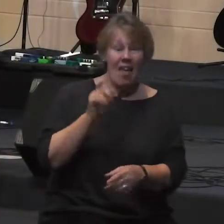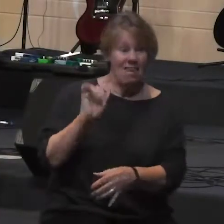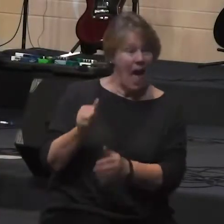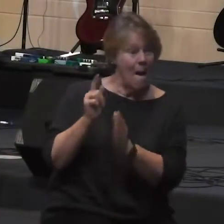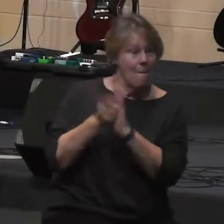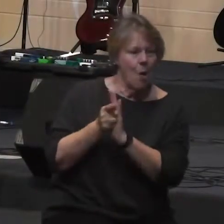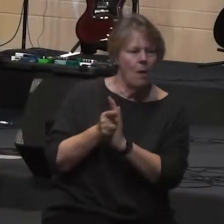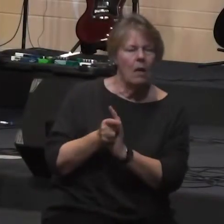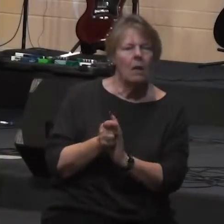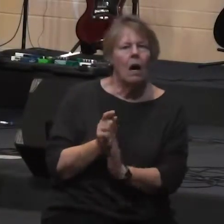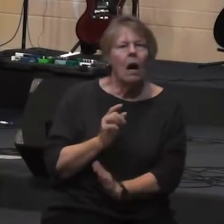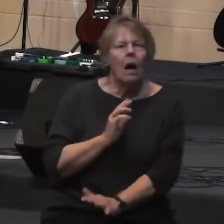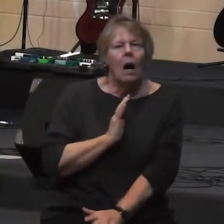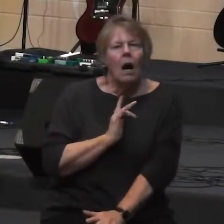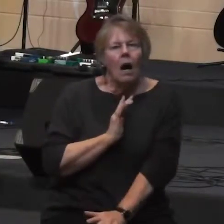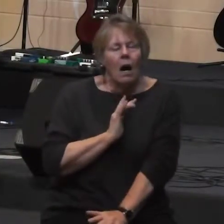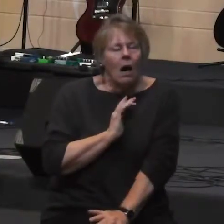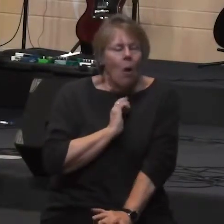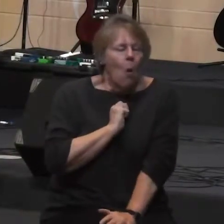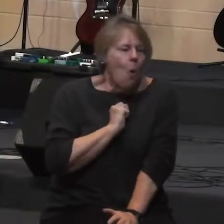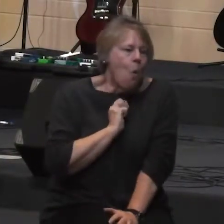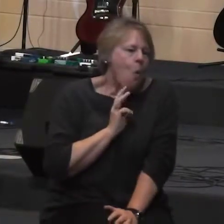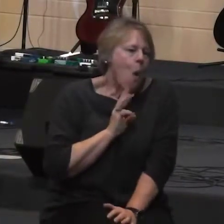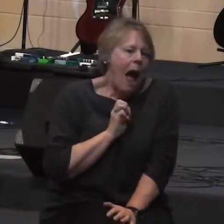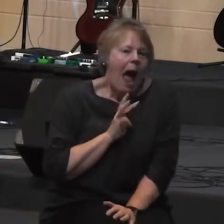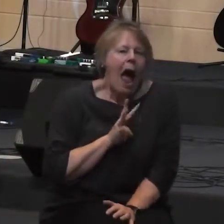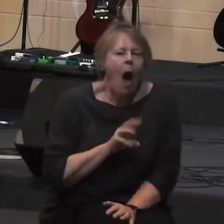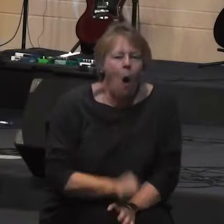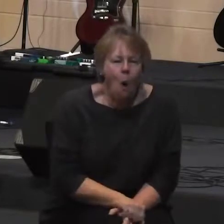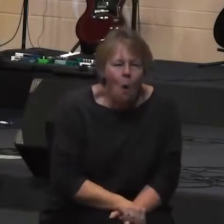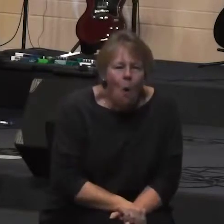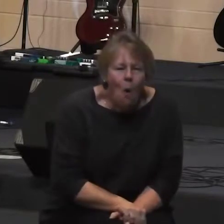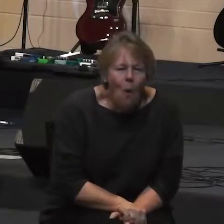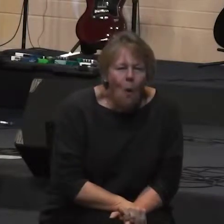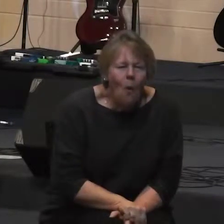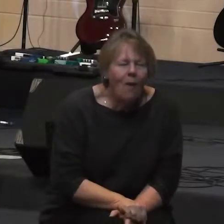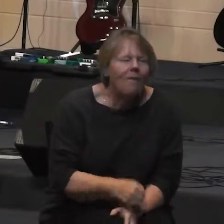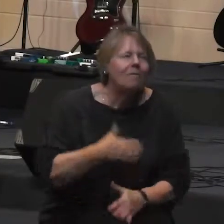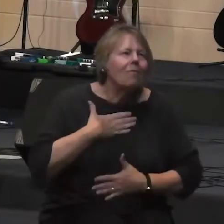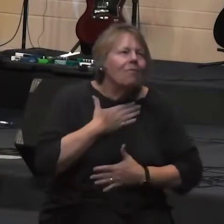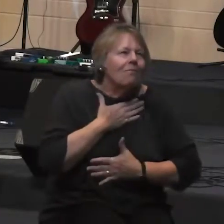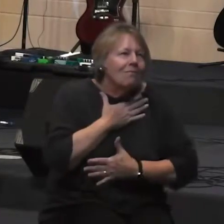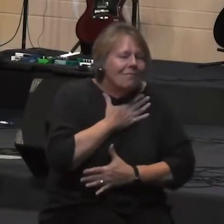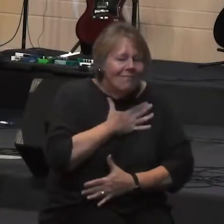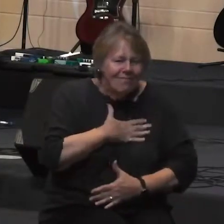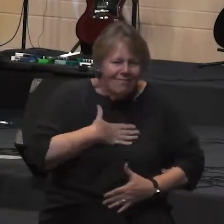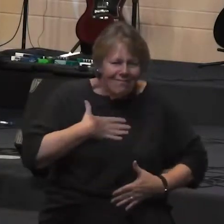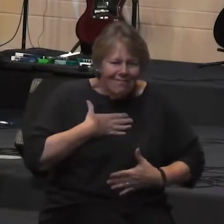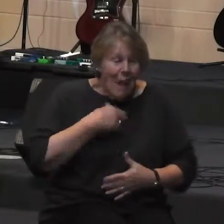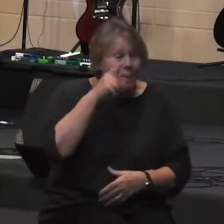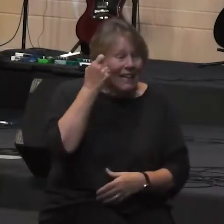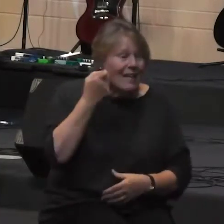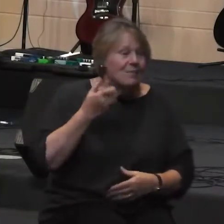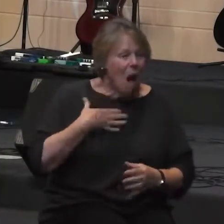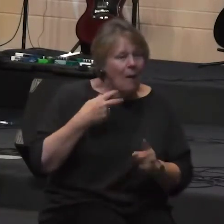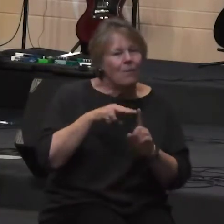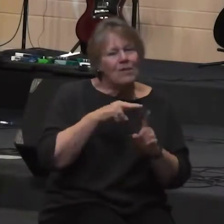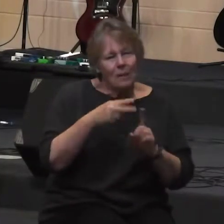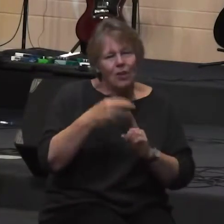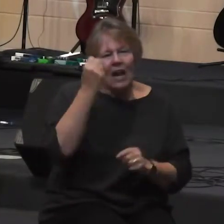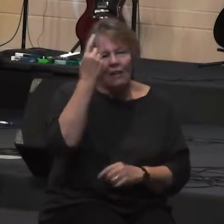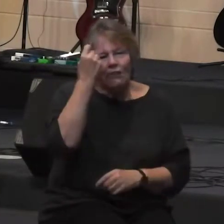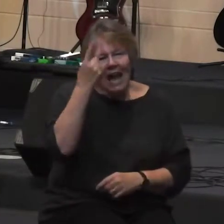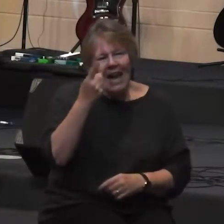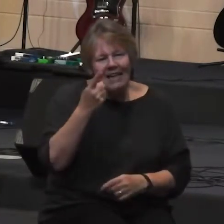it was overwhelming it was joy producing because of my perception of reality I